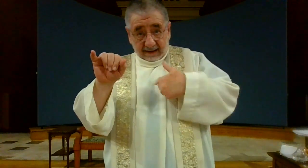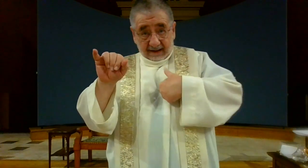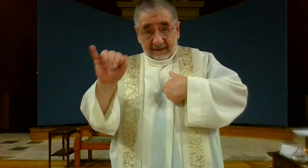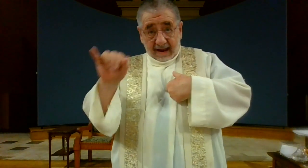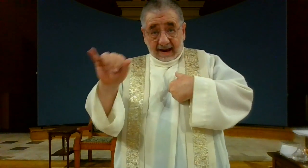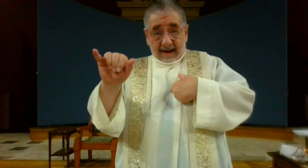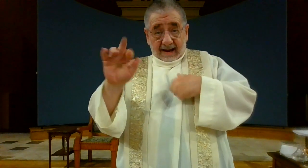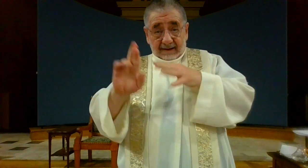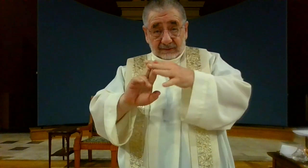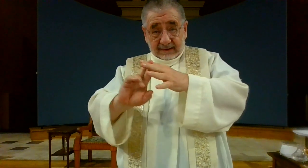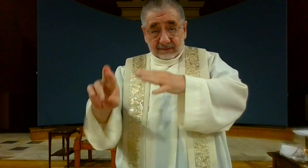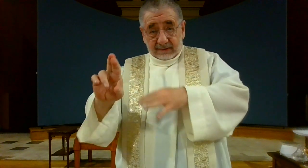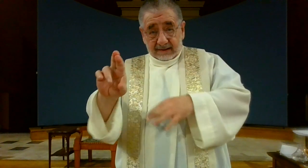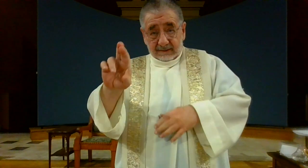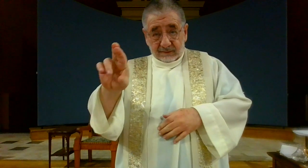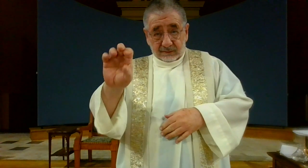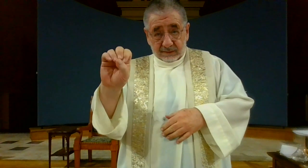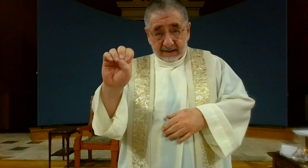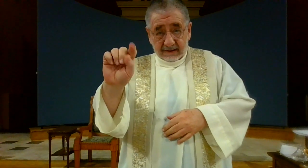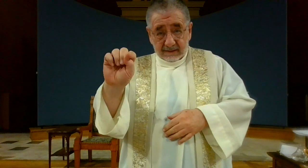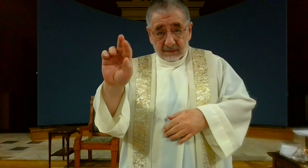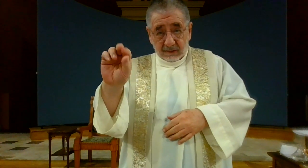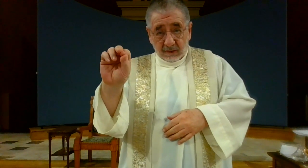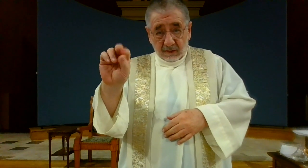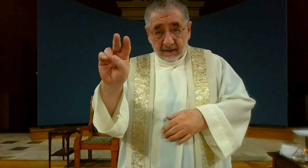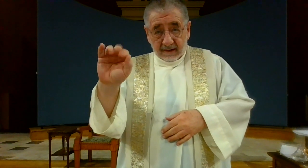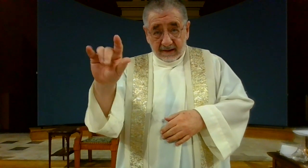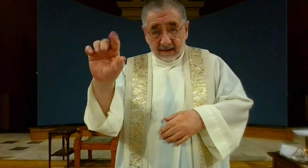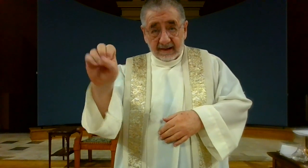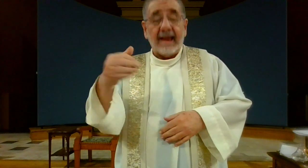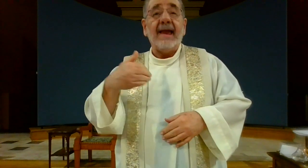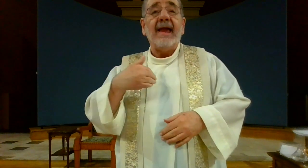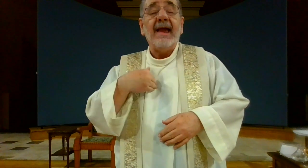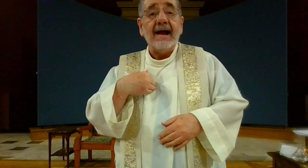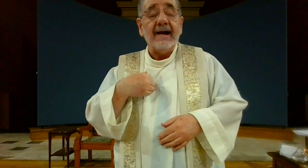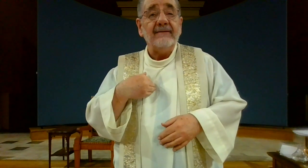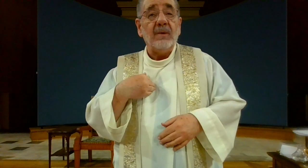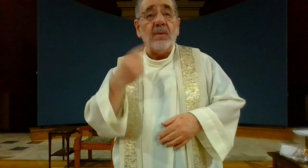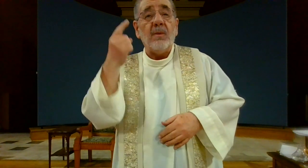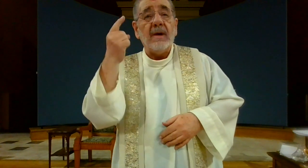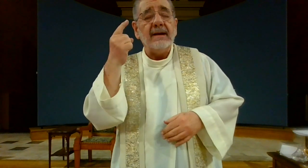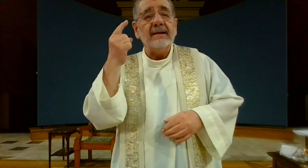That word has two important messages.